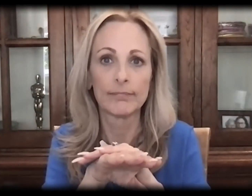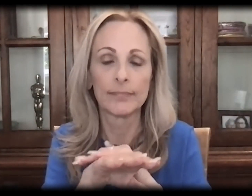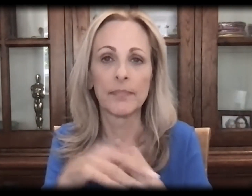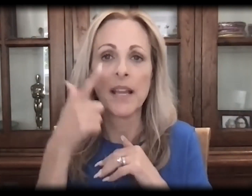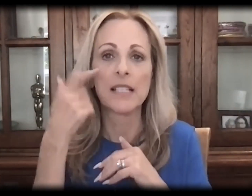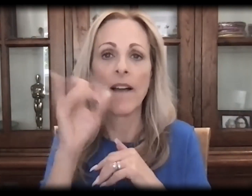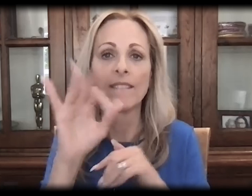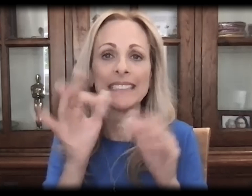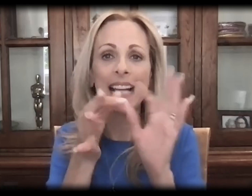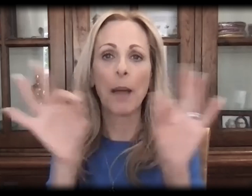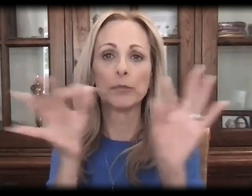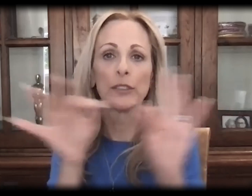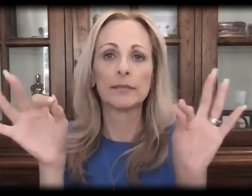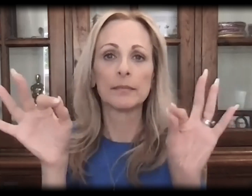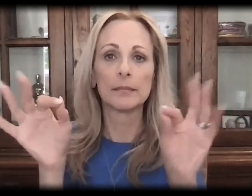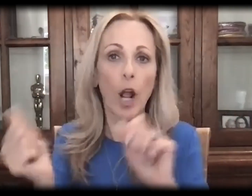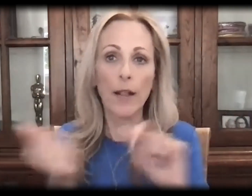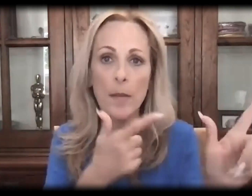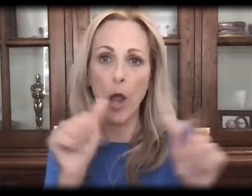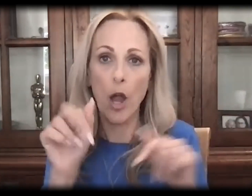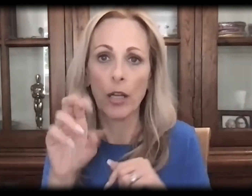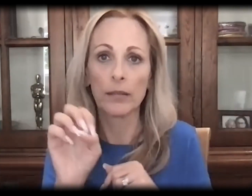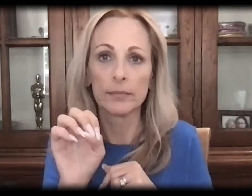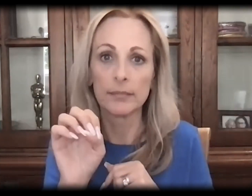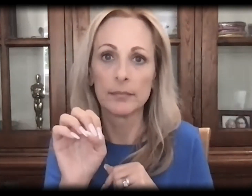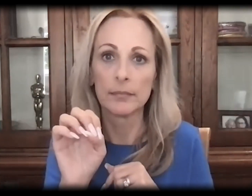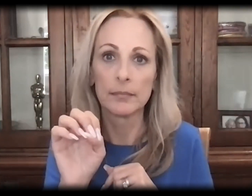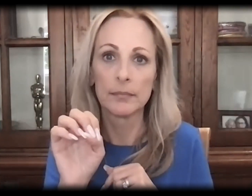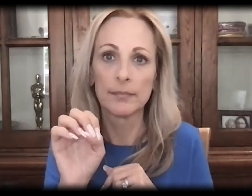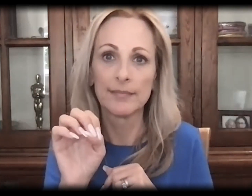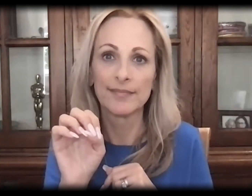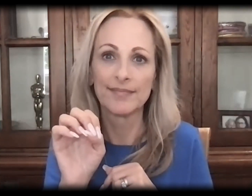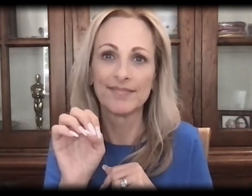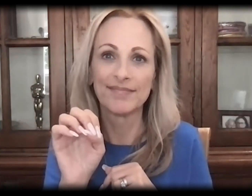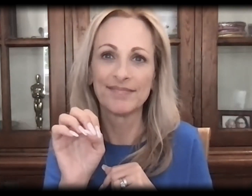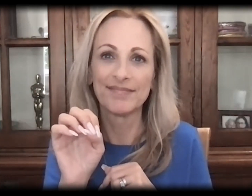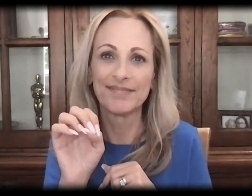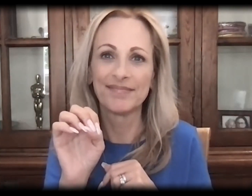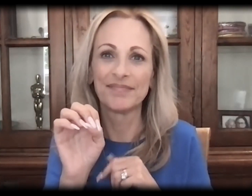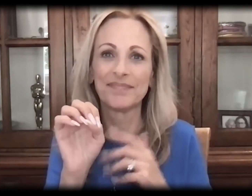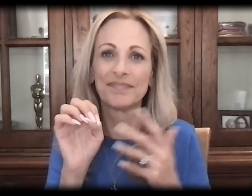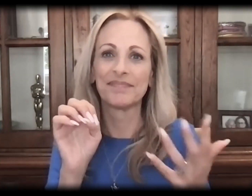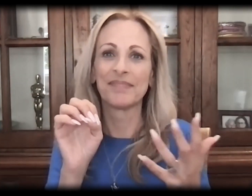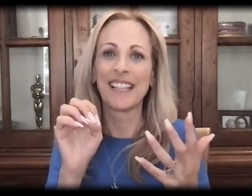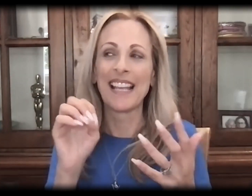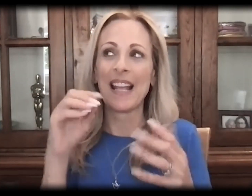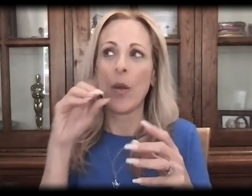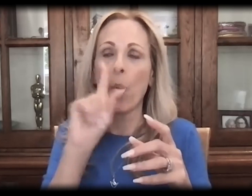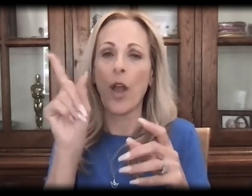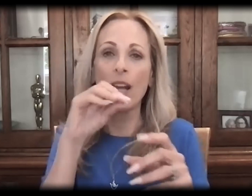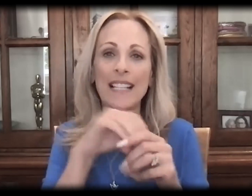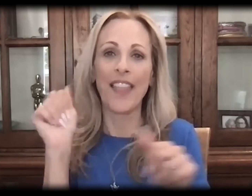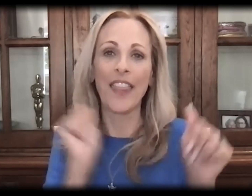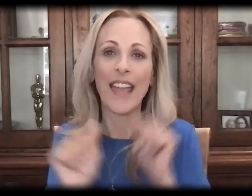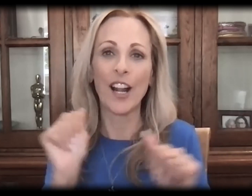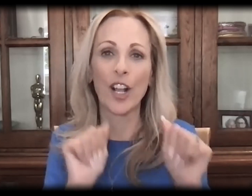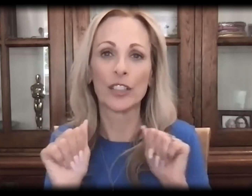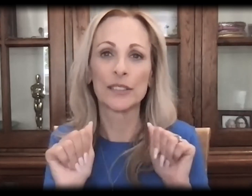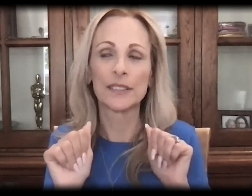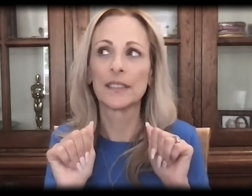100% access, because of the availability of subtitling. In fact, all streaming services are subtitled, closed captioned. Whereas